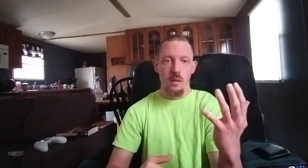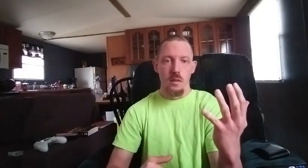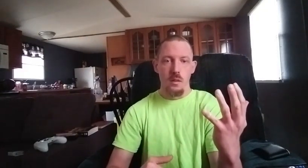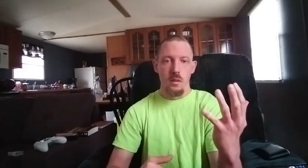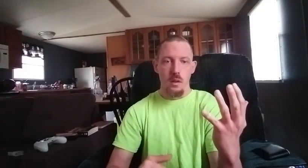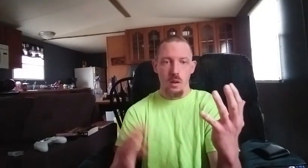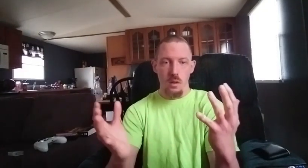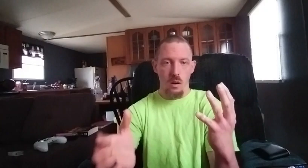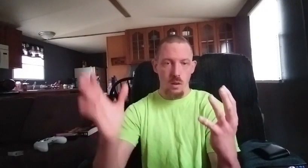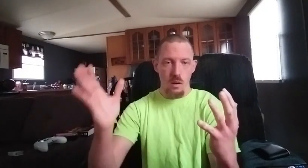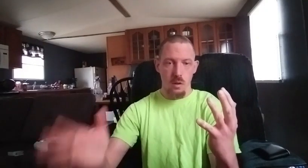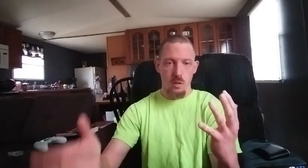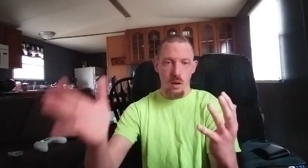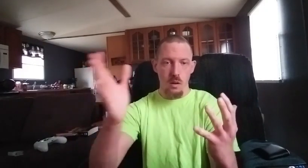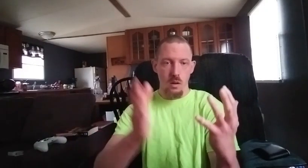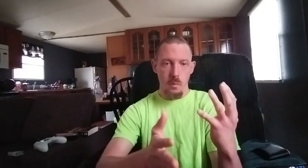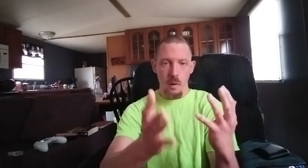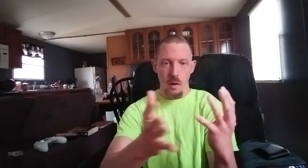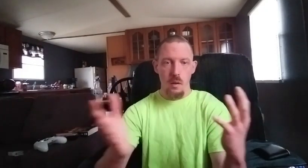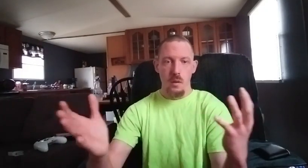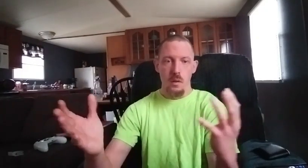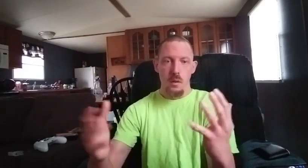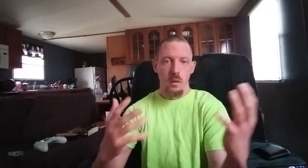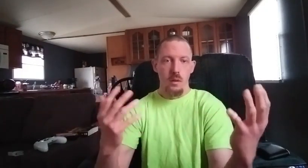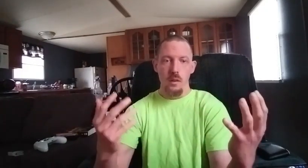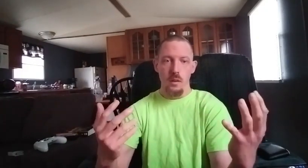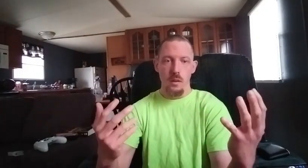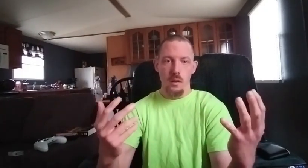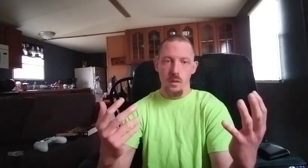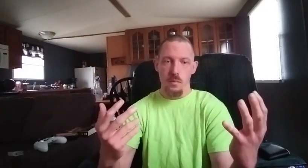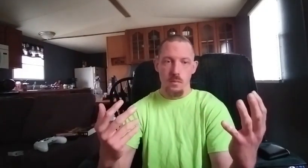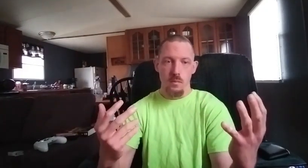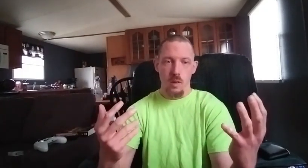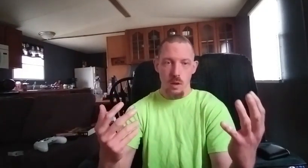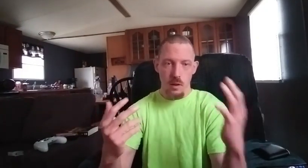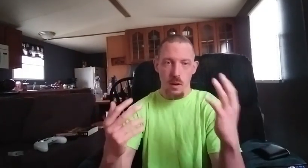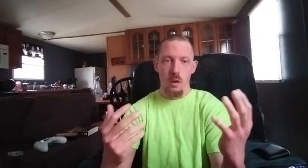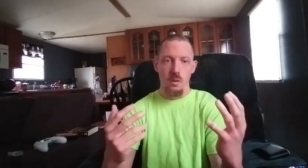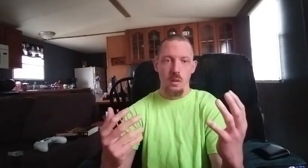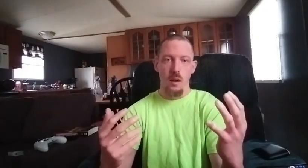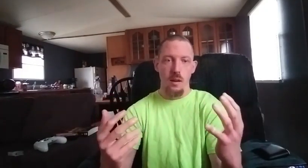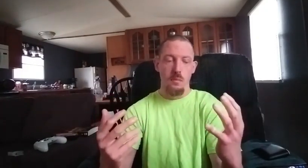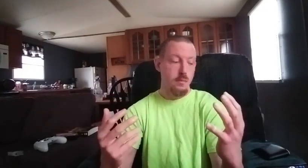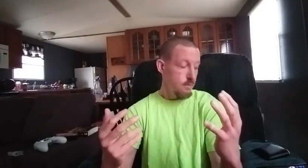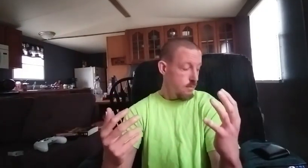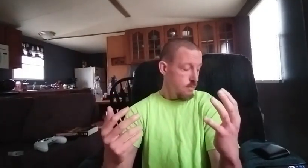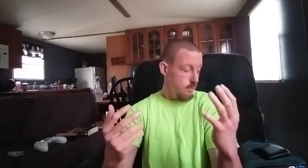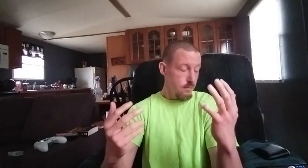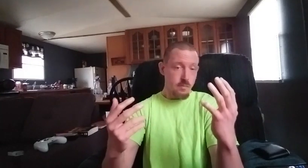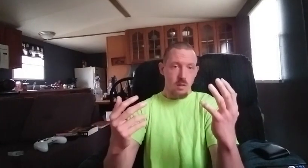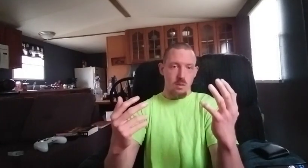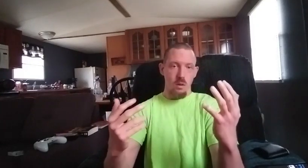and on a dot and on the mat and in an hour's time so